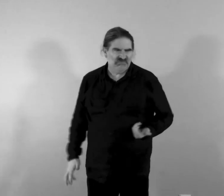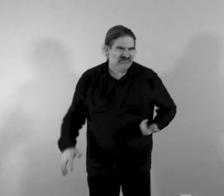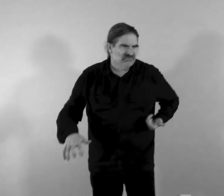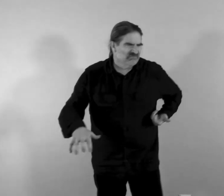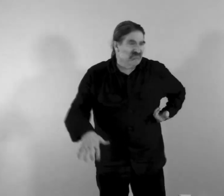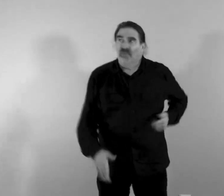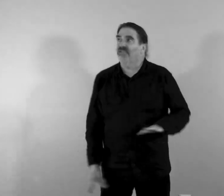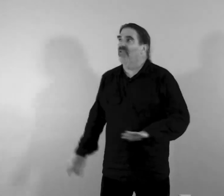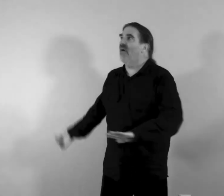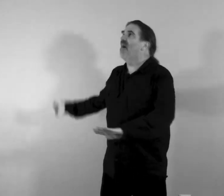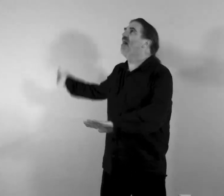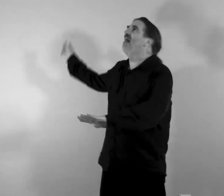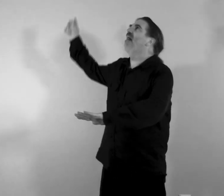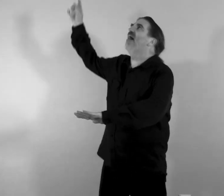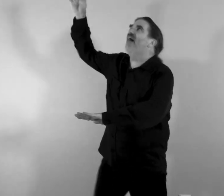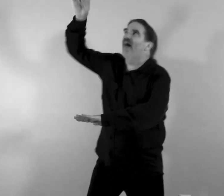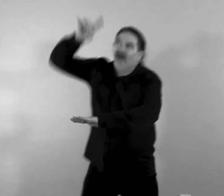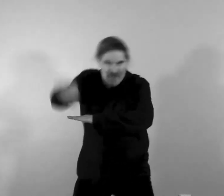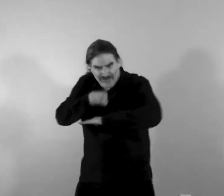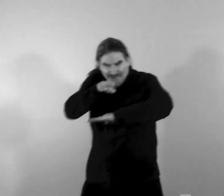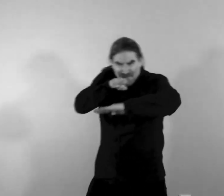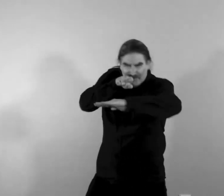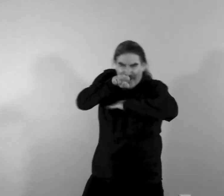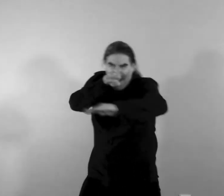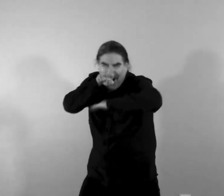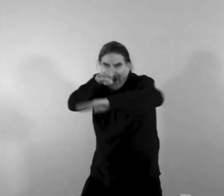but the bullet